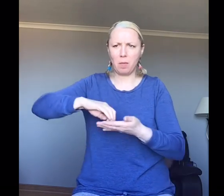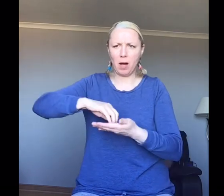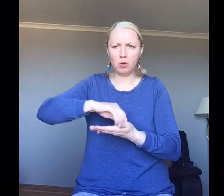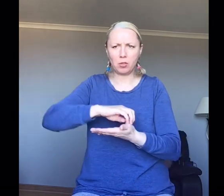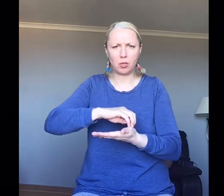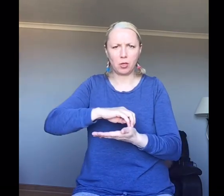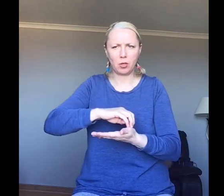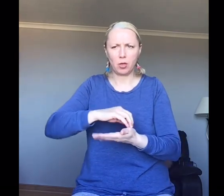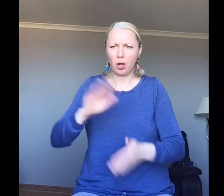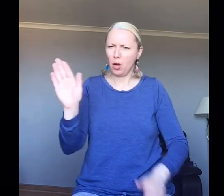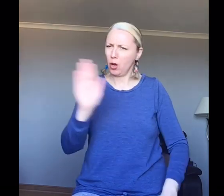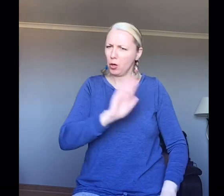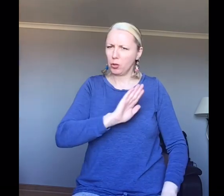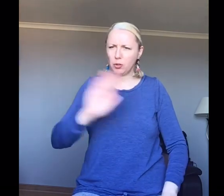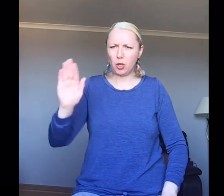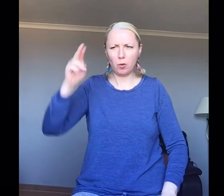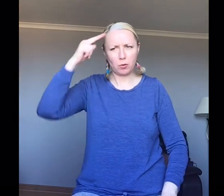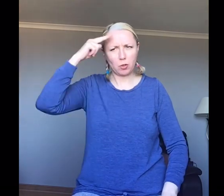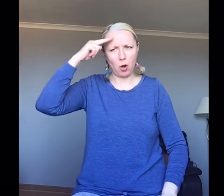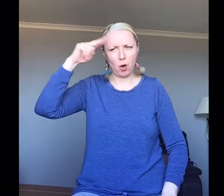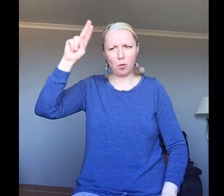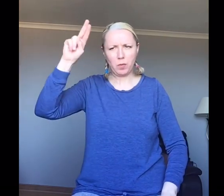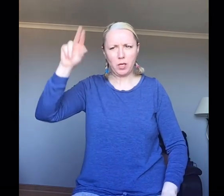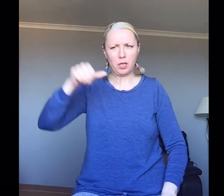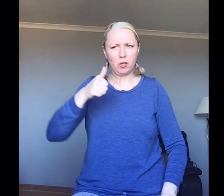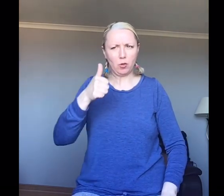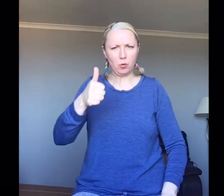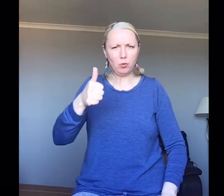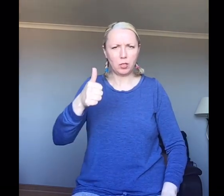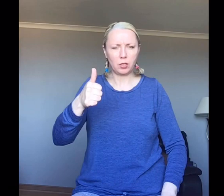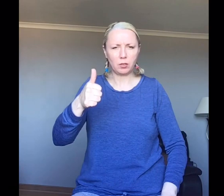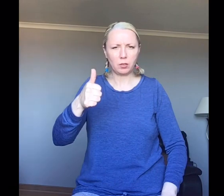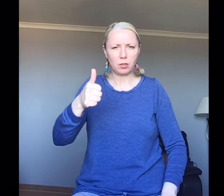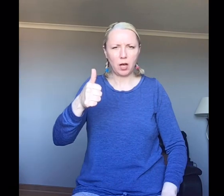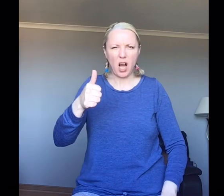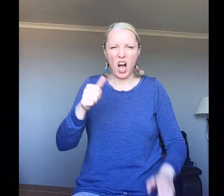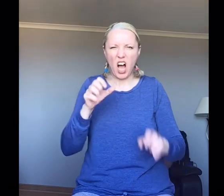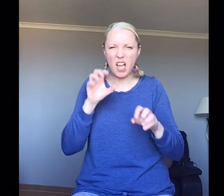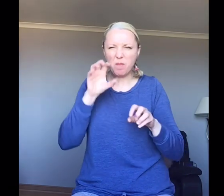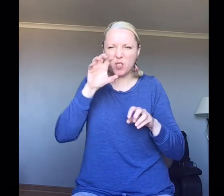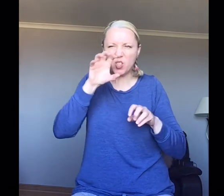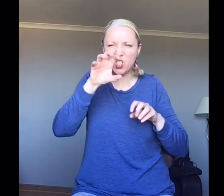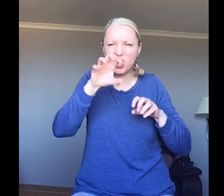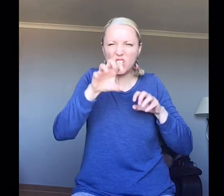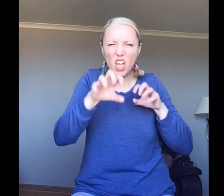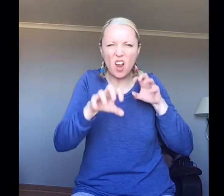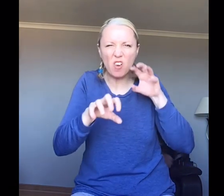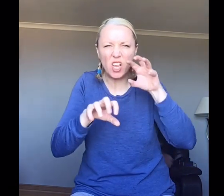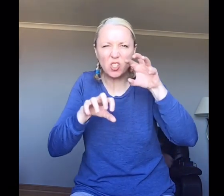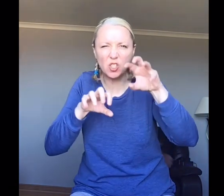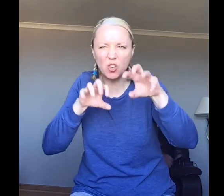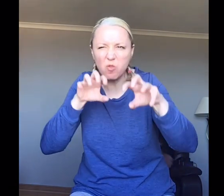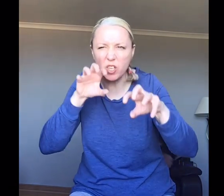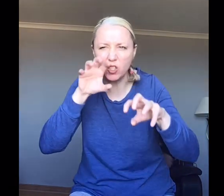mouse. Don't call me good. I'm the scariest creature